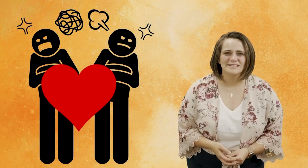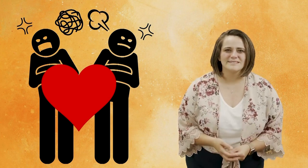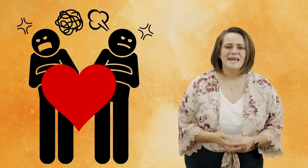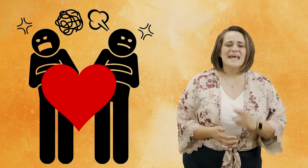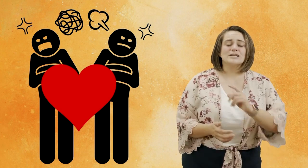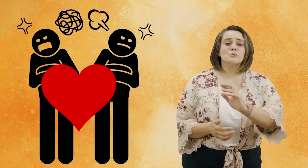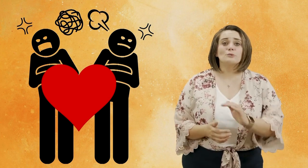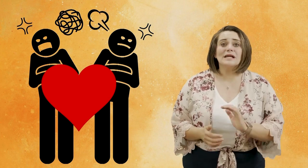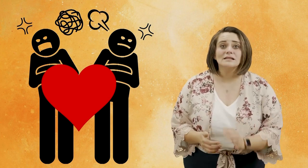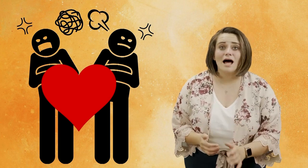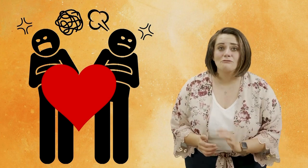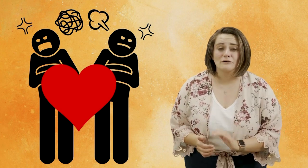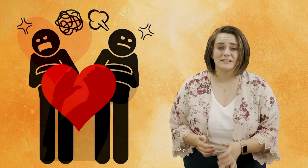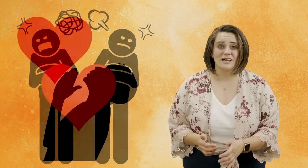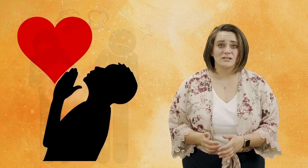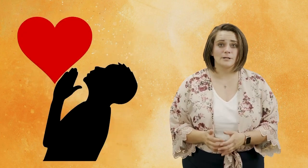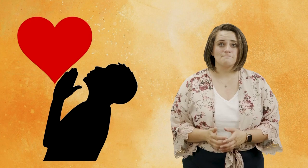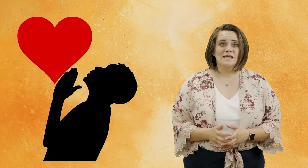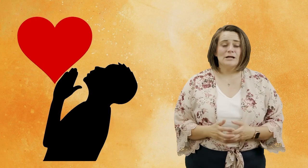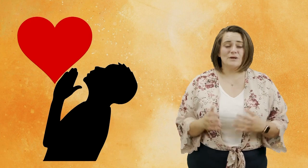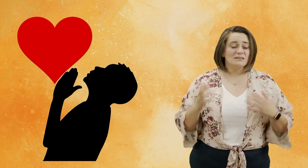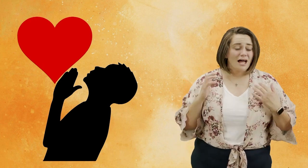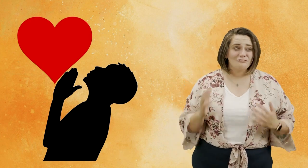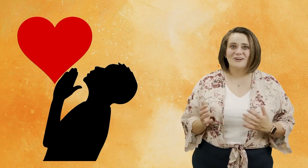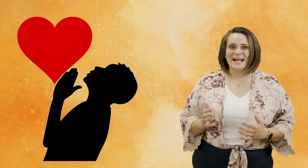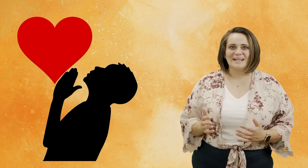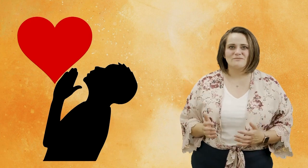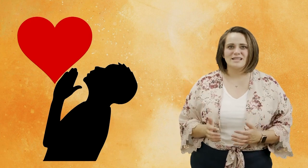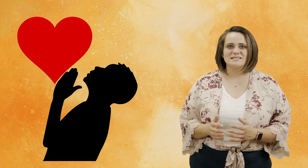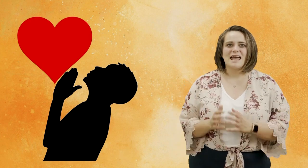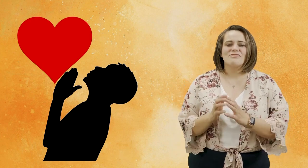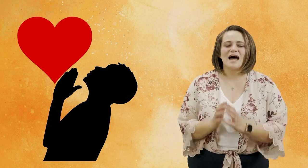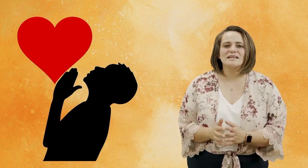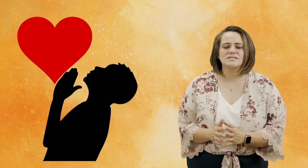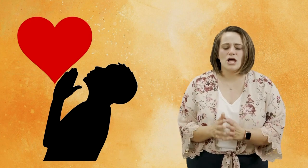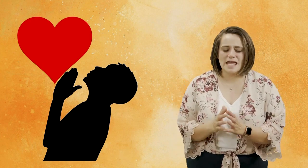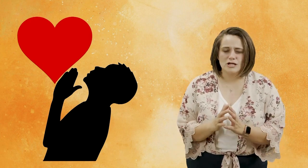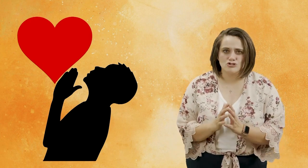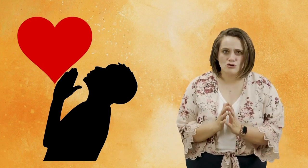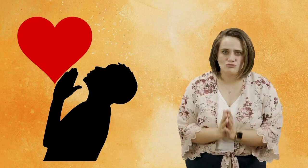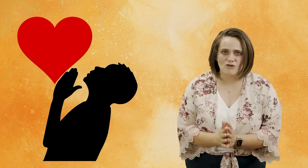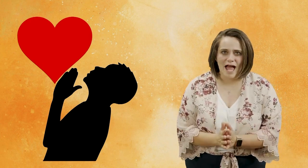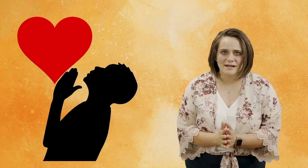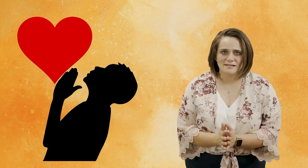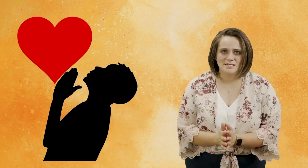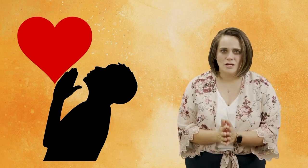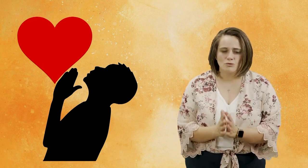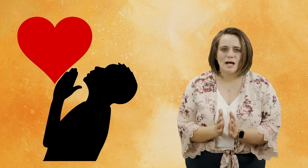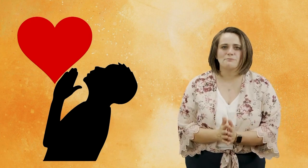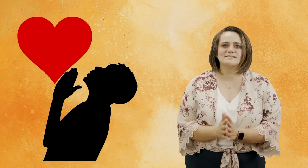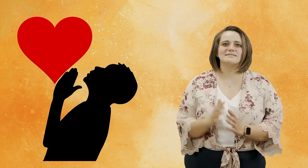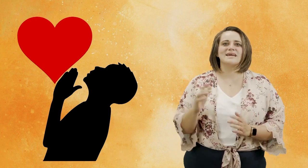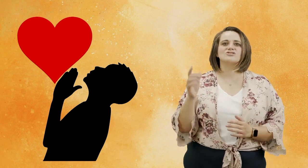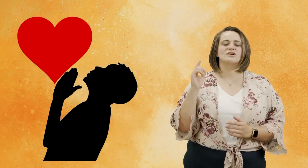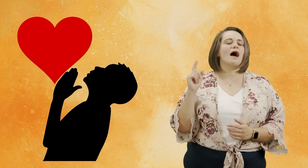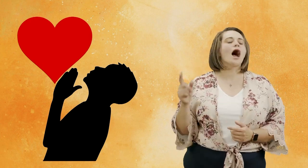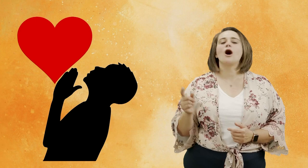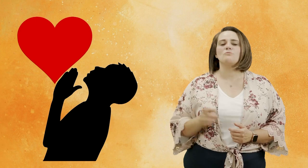is is when we love one another we love our enemies that is a direct representation of how